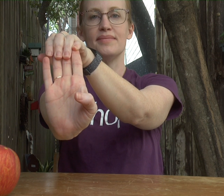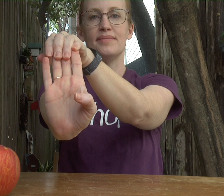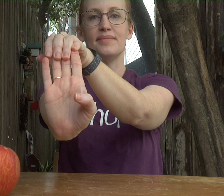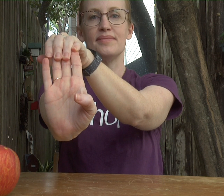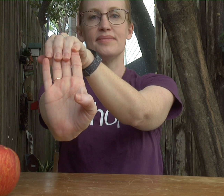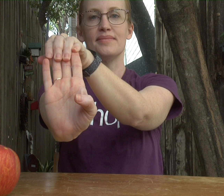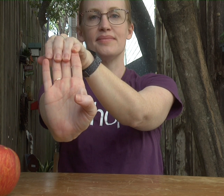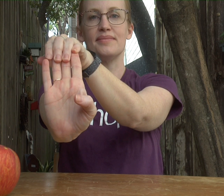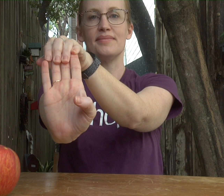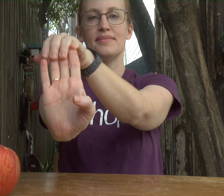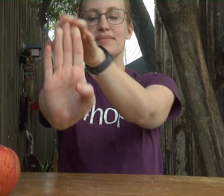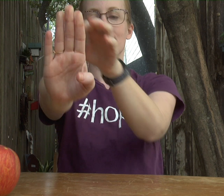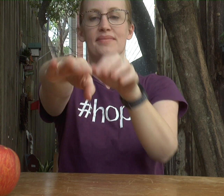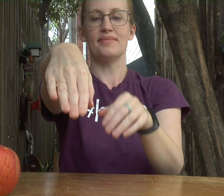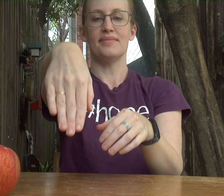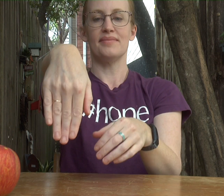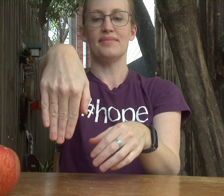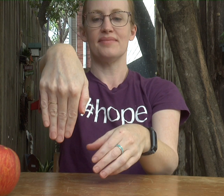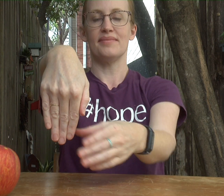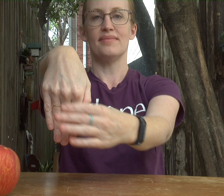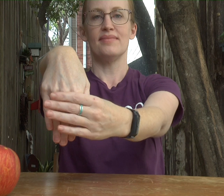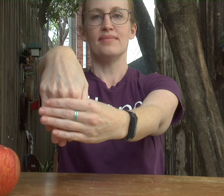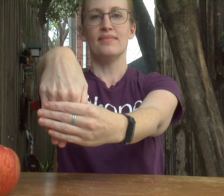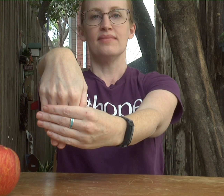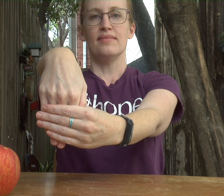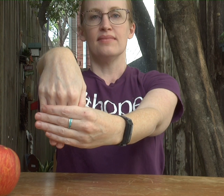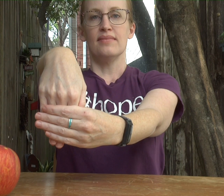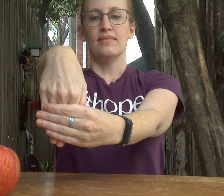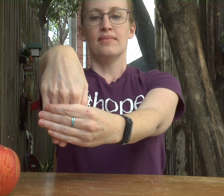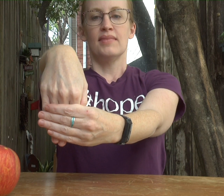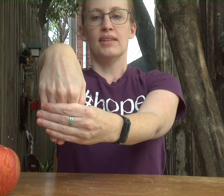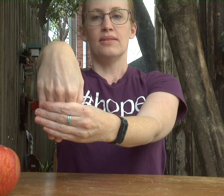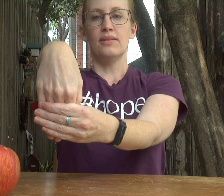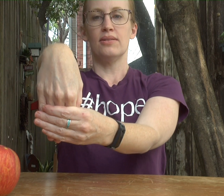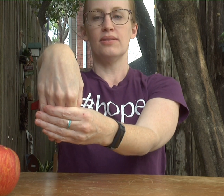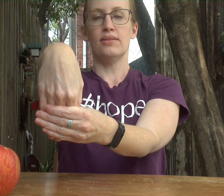Flip over your hand and pull the fingers back the other way. Take a deep breath in and out.